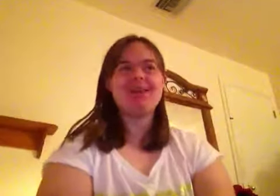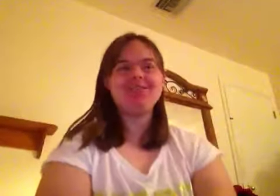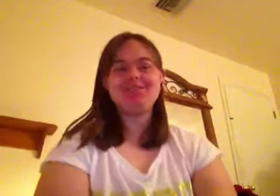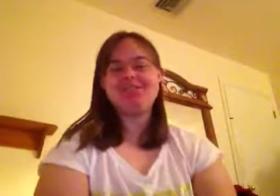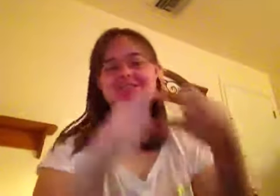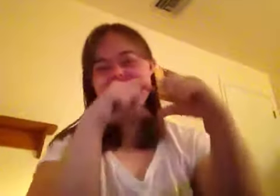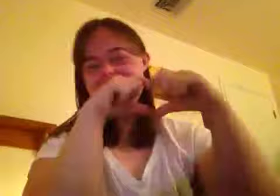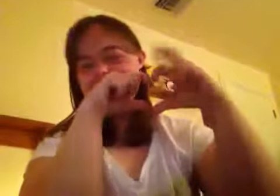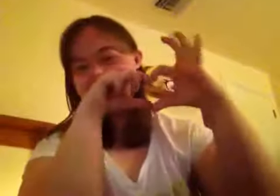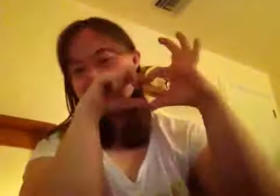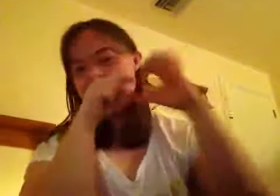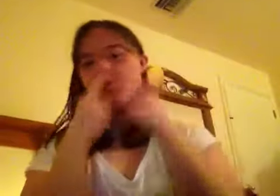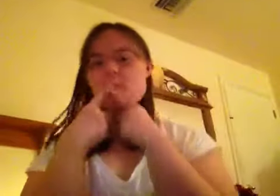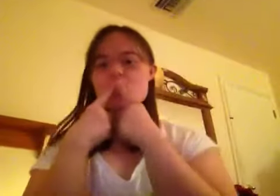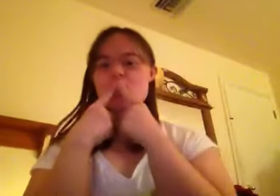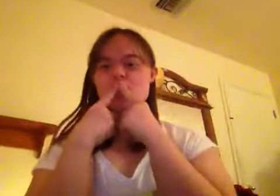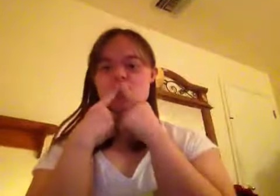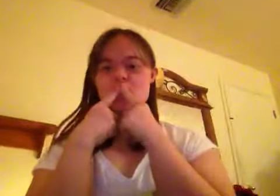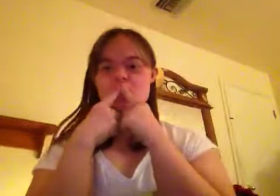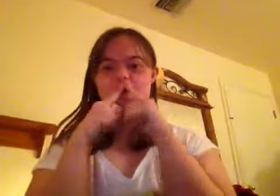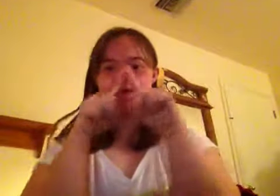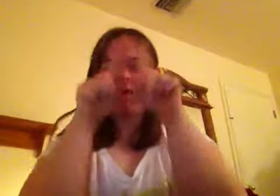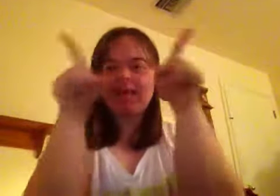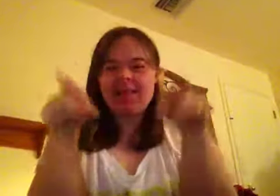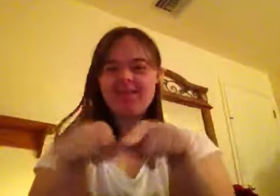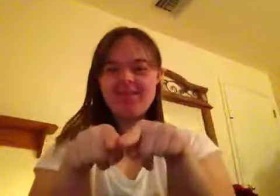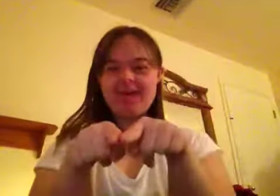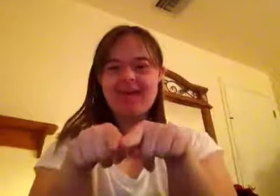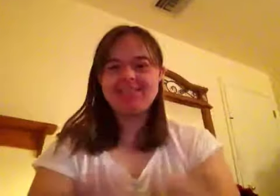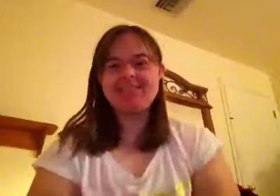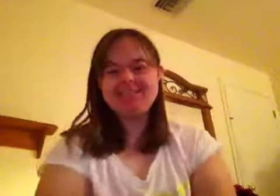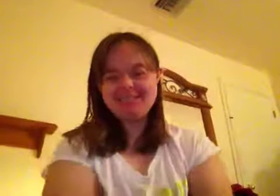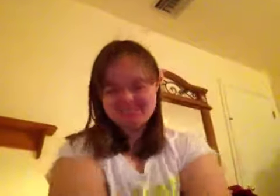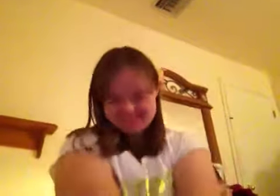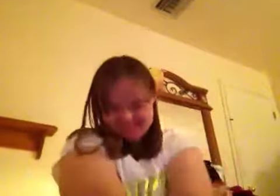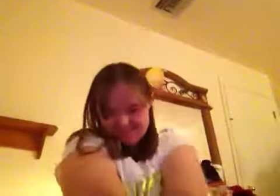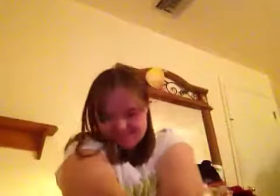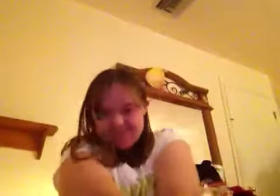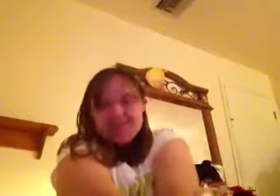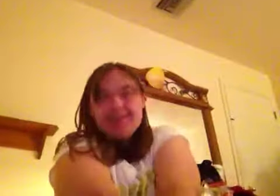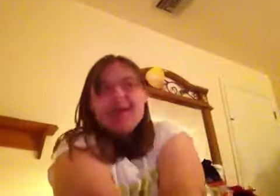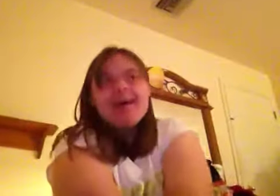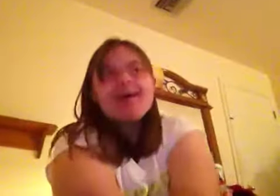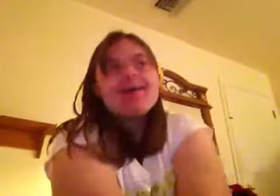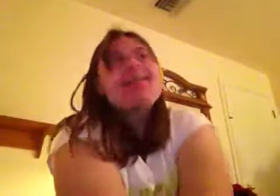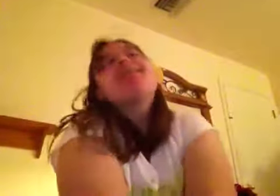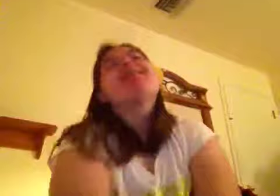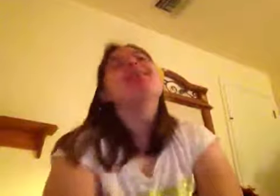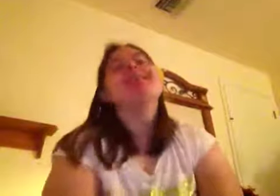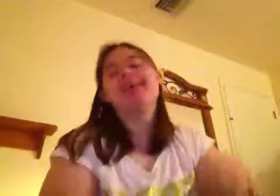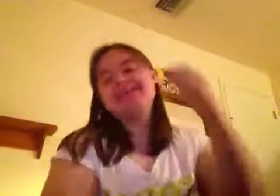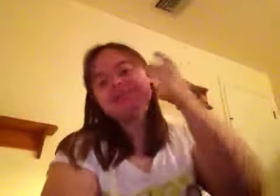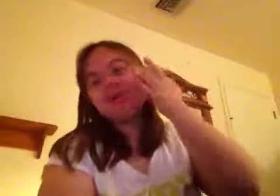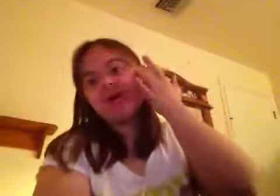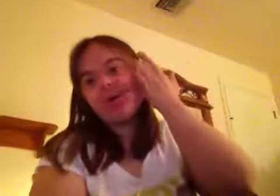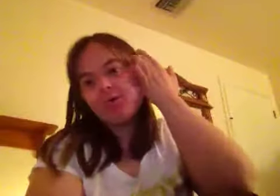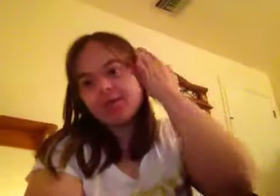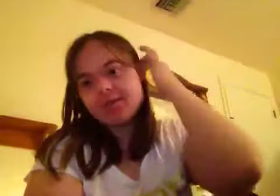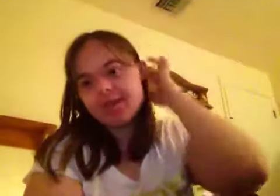much I love you guys yeah so I hope you guys like